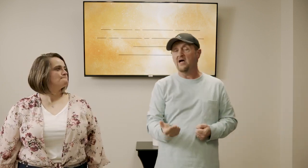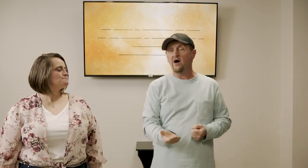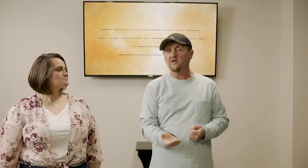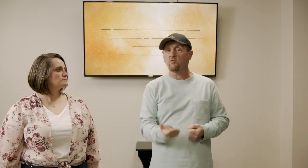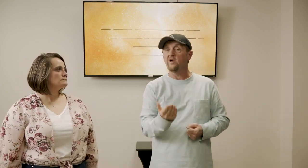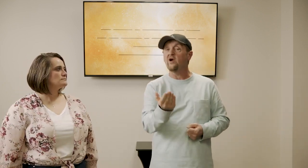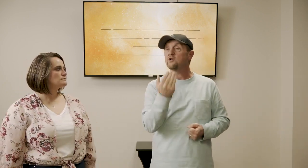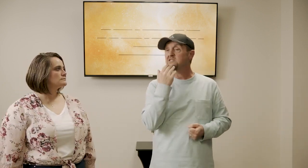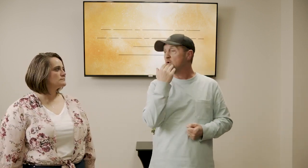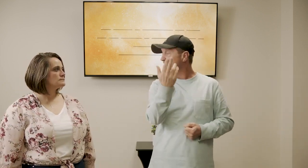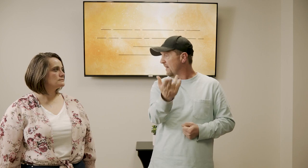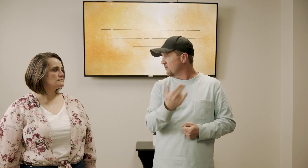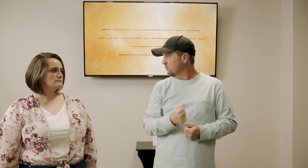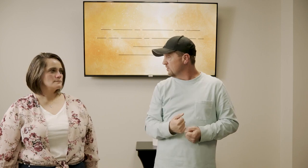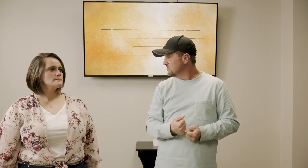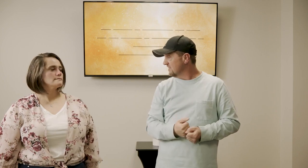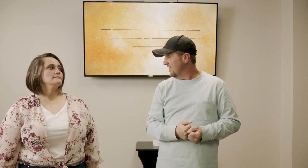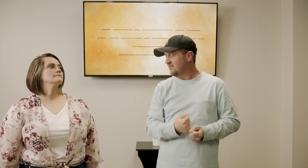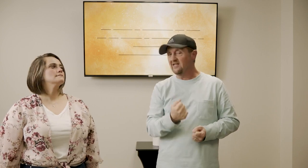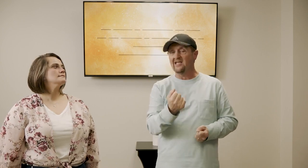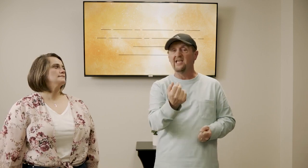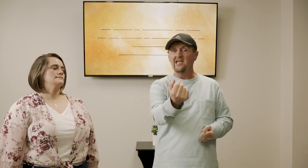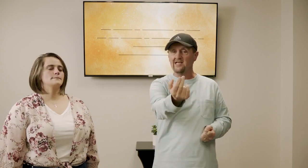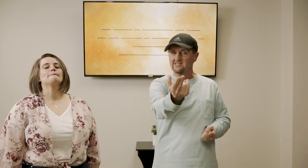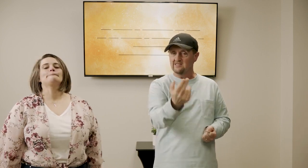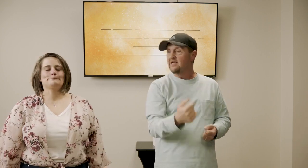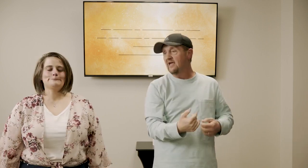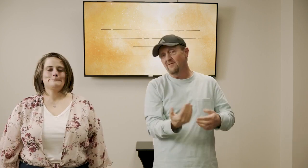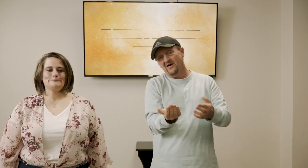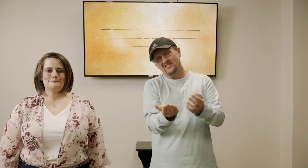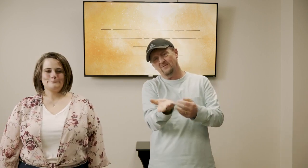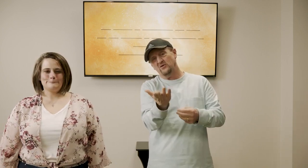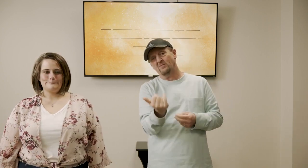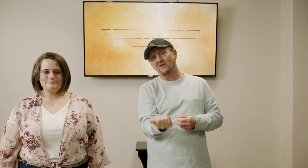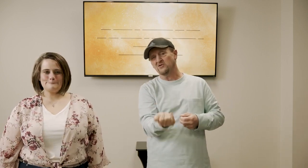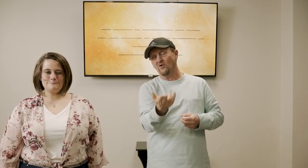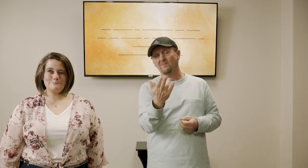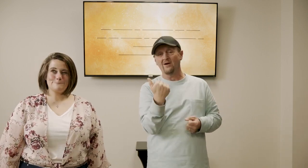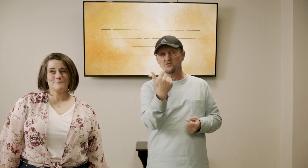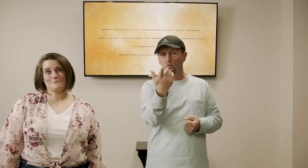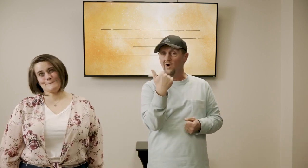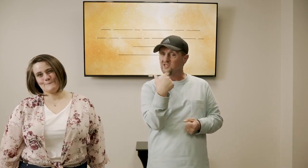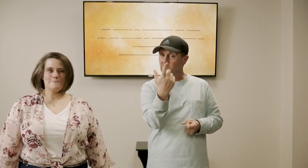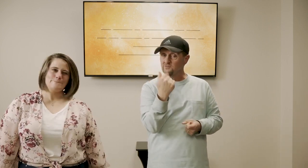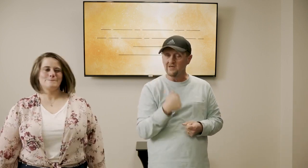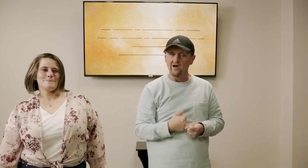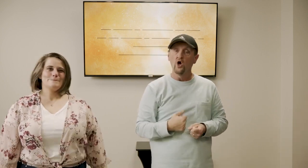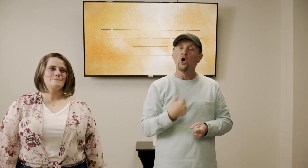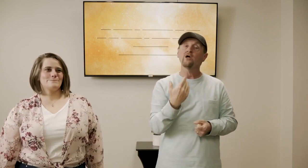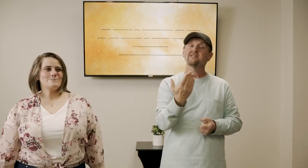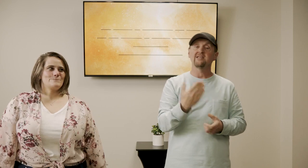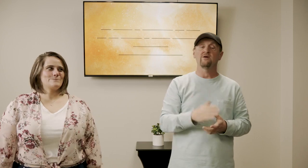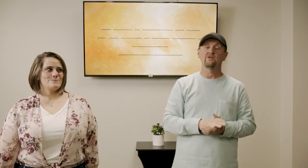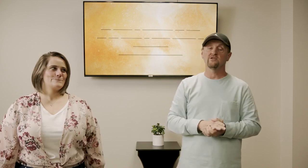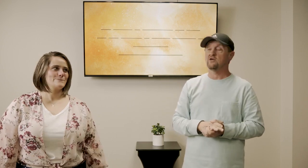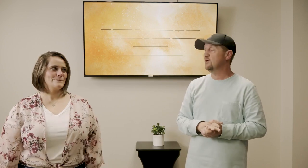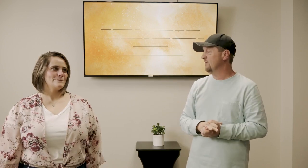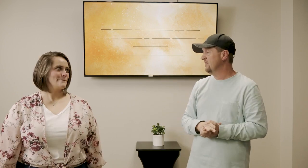now is we are just gonna mouth the words and then the kids and possibly their parents or grandparents who are watching with us right now we're gonna say it with us are you ready